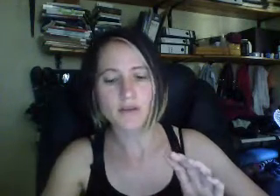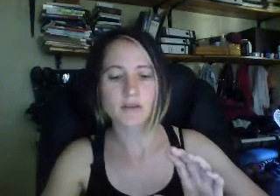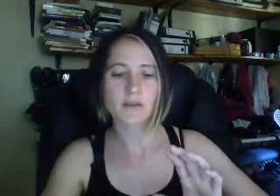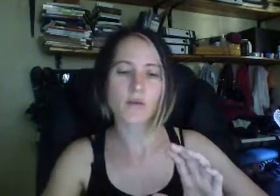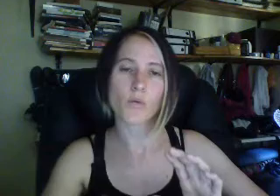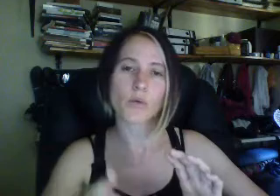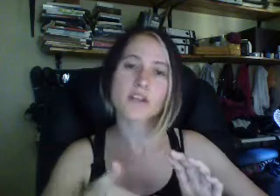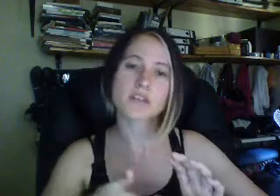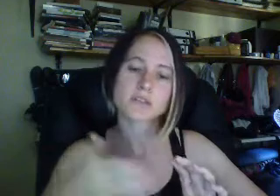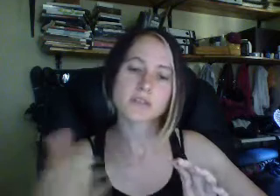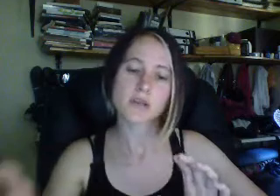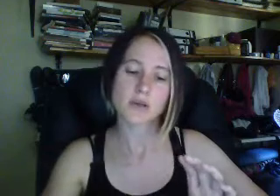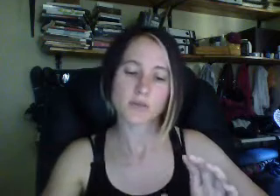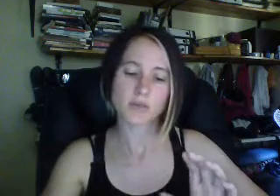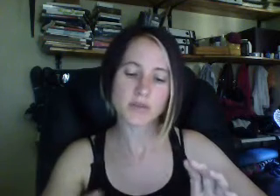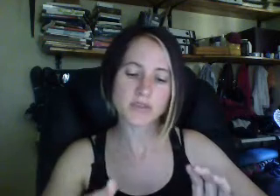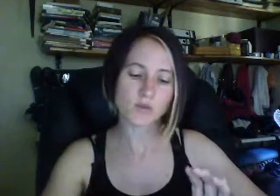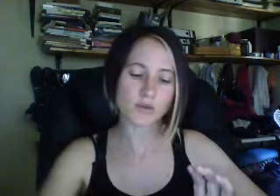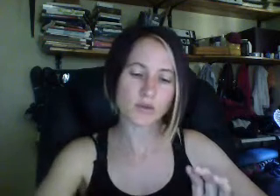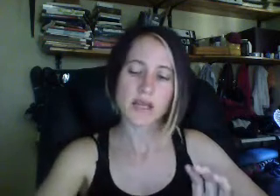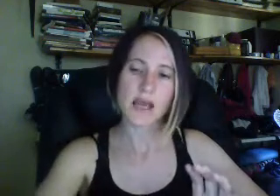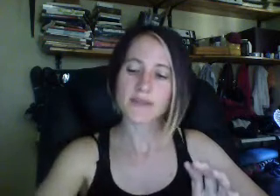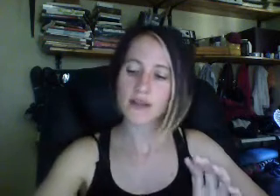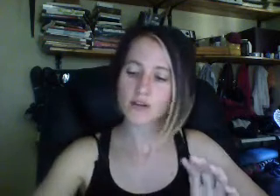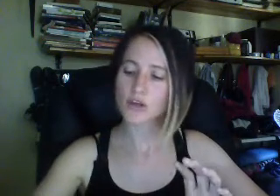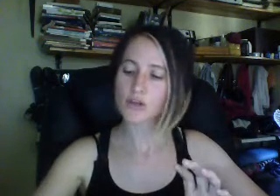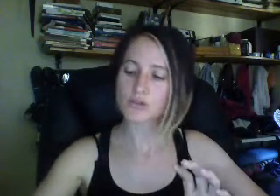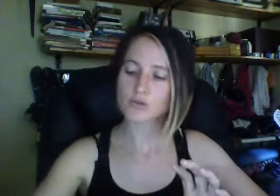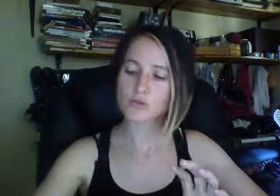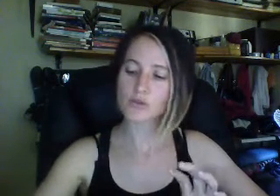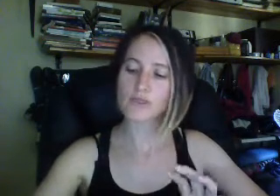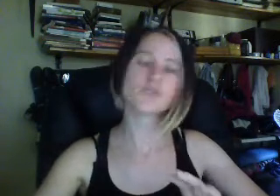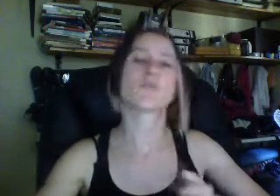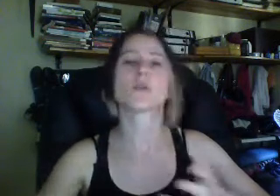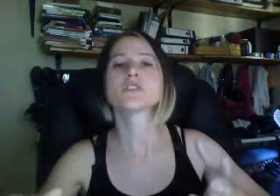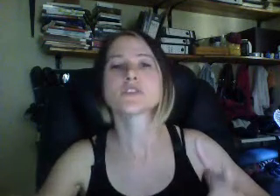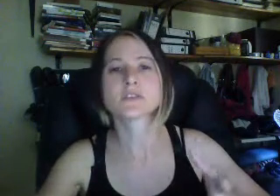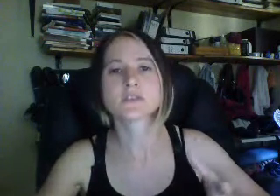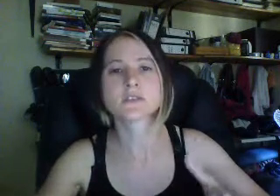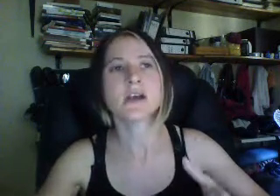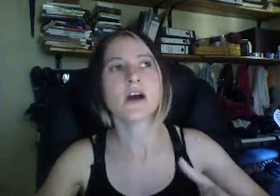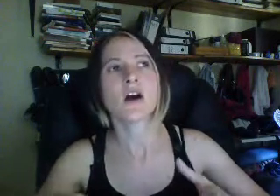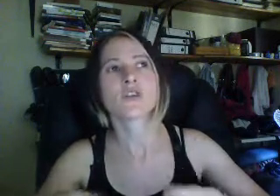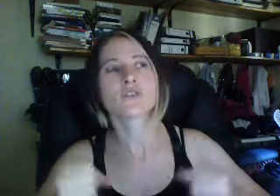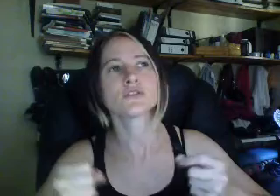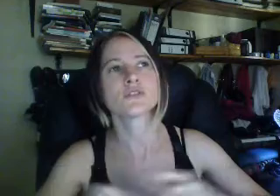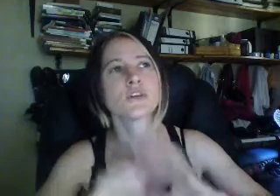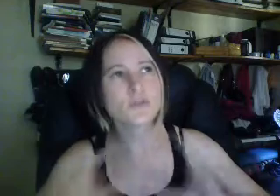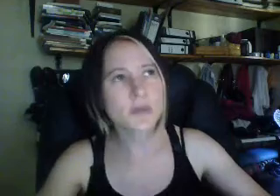the corporations, within the business world, and they're not going to, even your politicians are not going to do